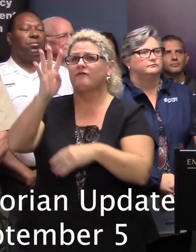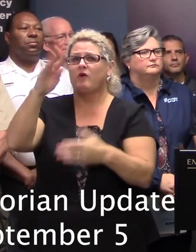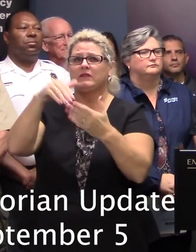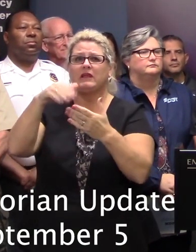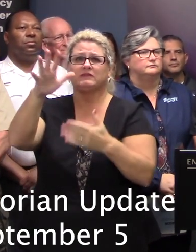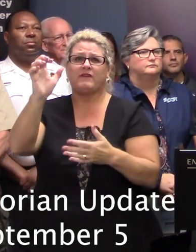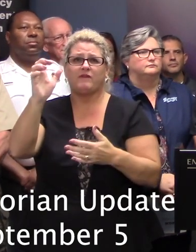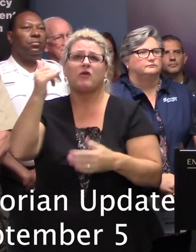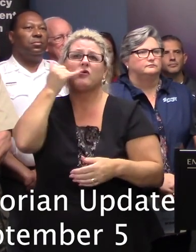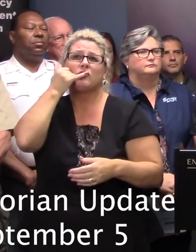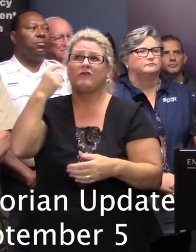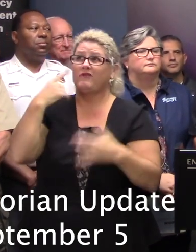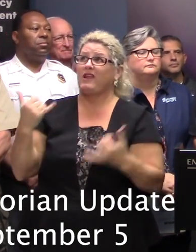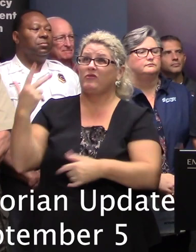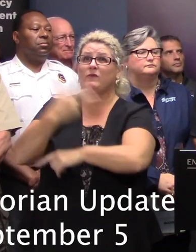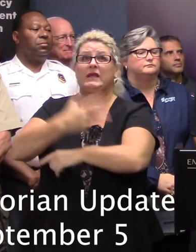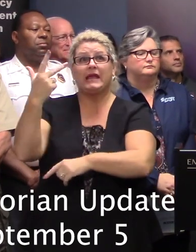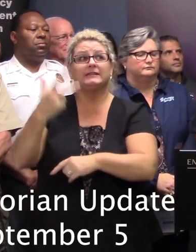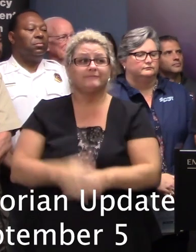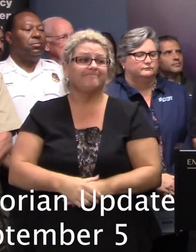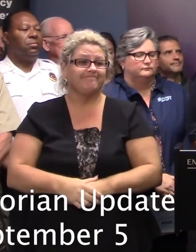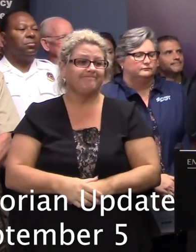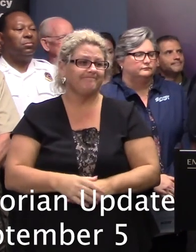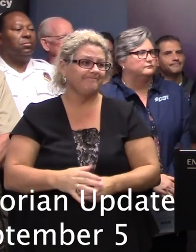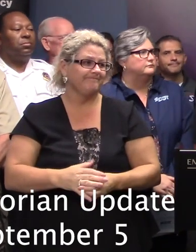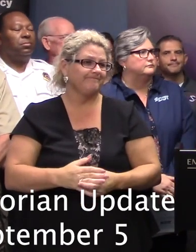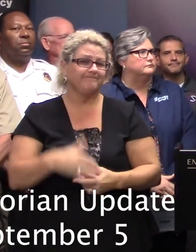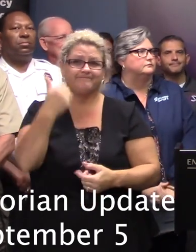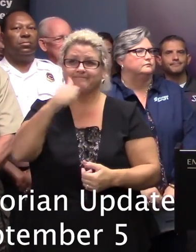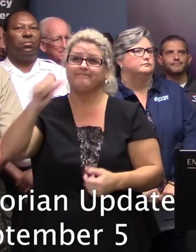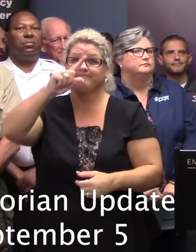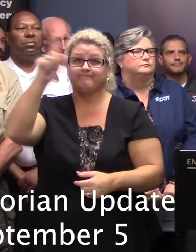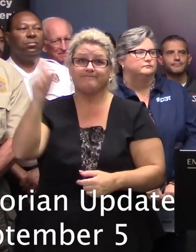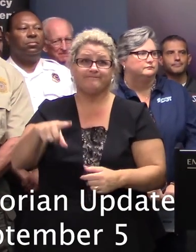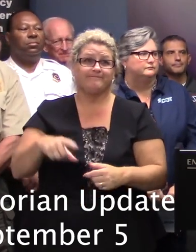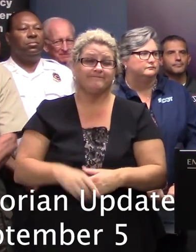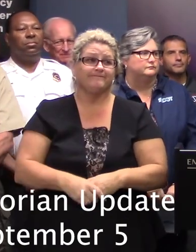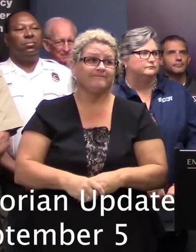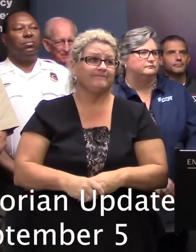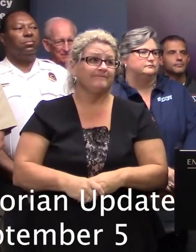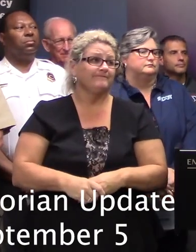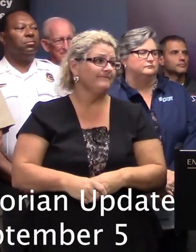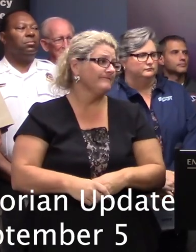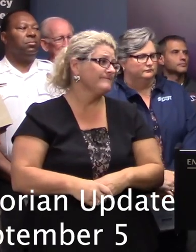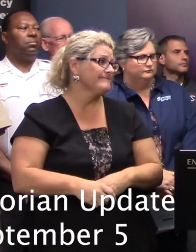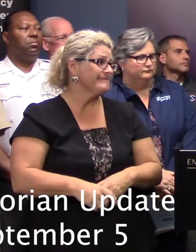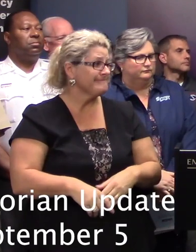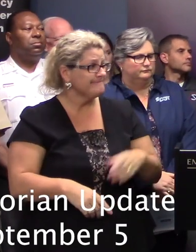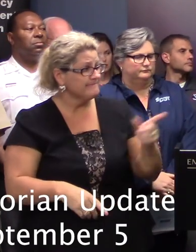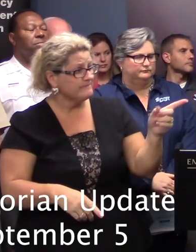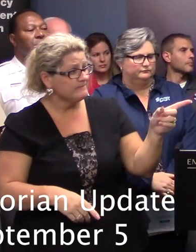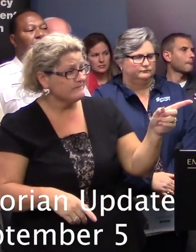last, I guess, three days now. That's right. Thank you. Are there any questions? Yeah. Yes.